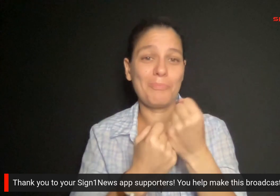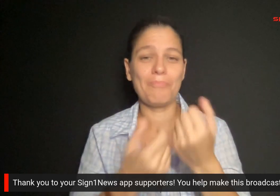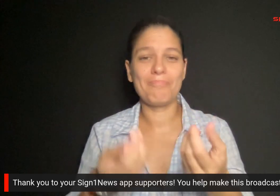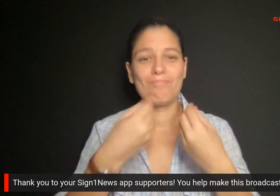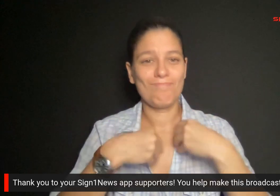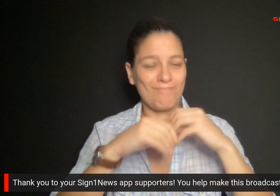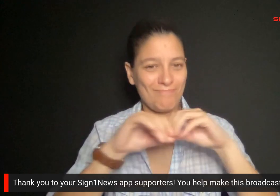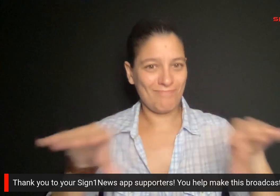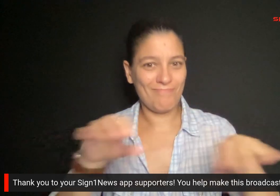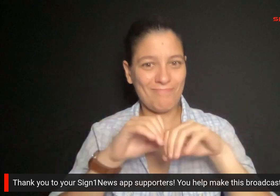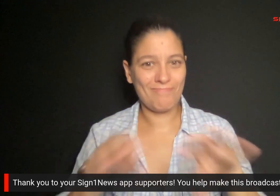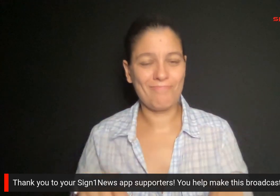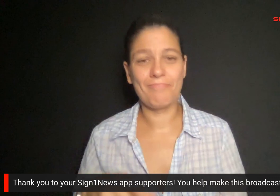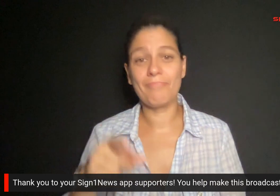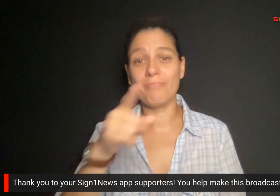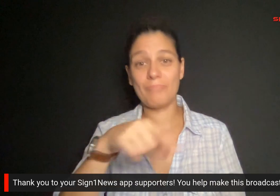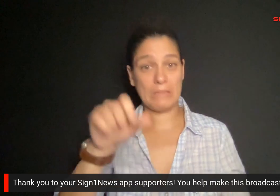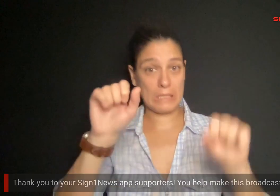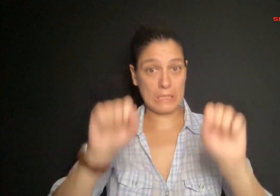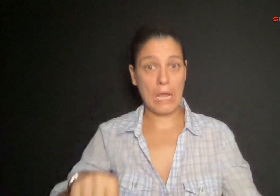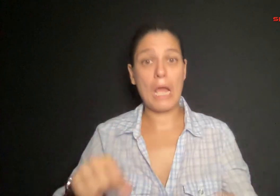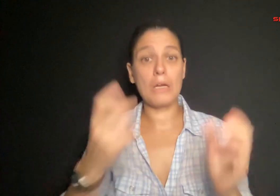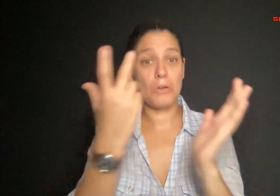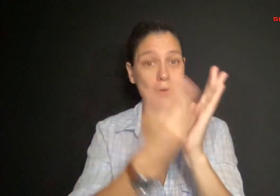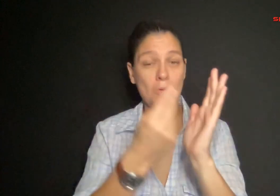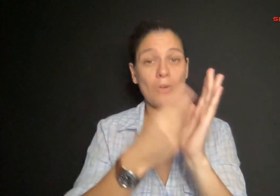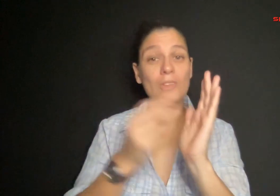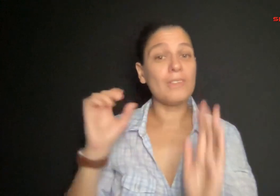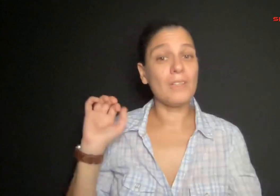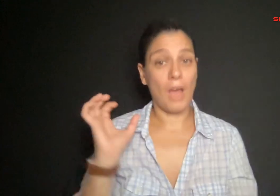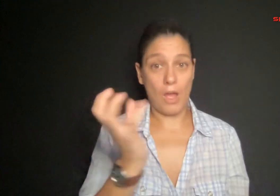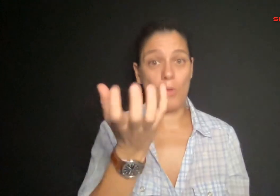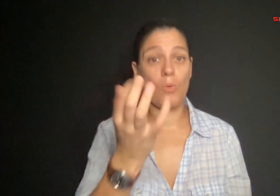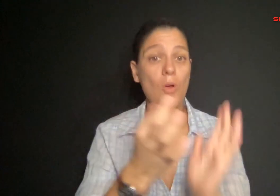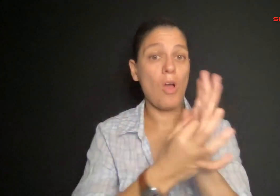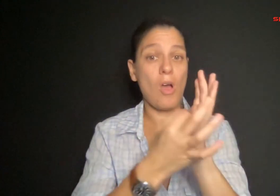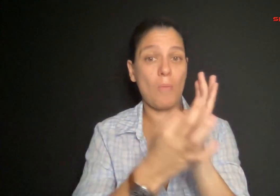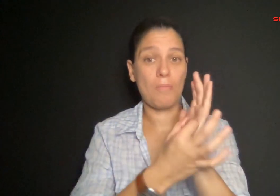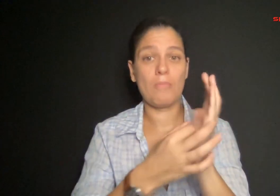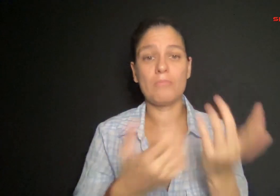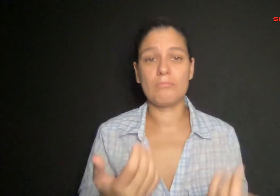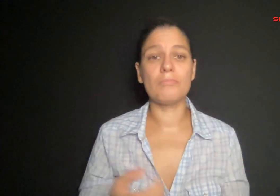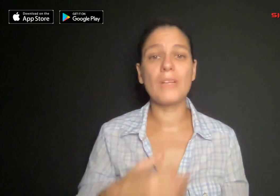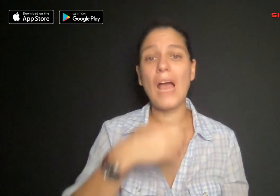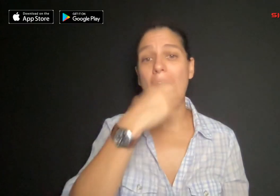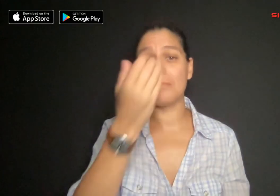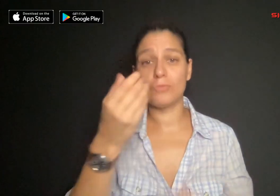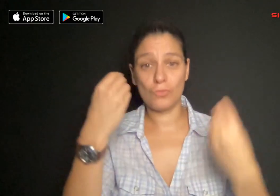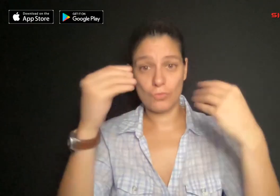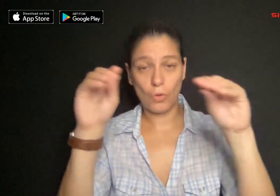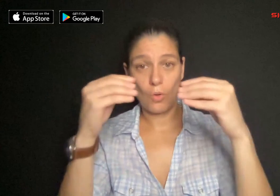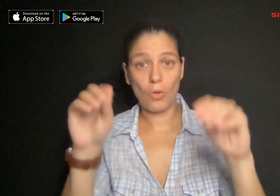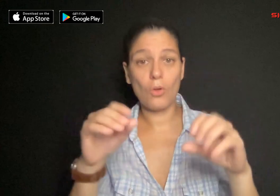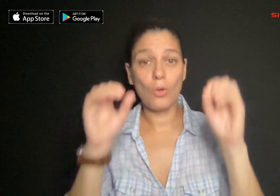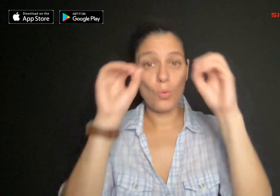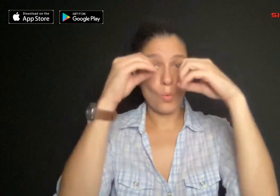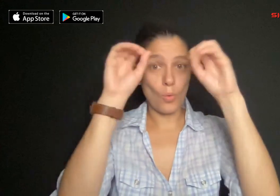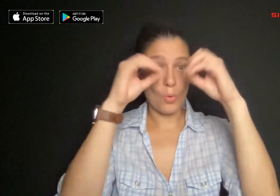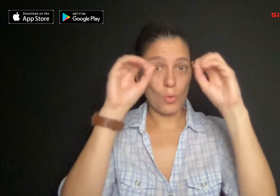You helped make this broadcast happen. You can download the Sign1News app by heading to the App Store or Google Play Store